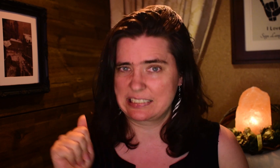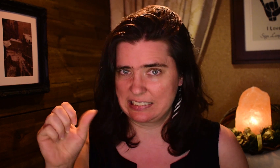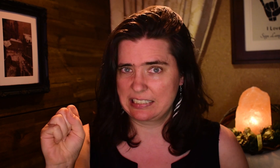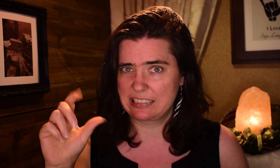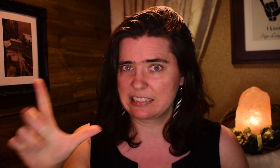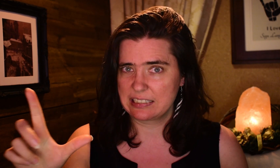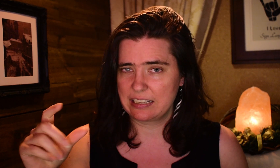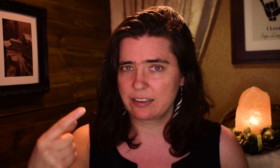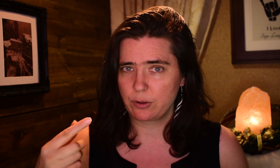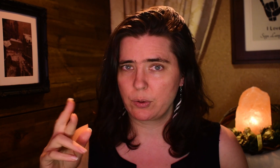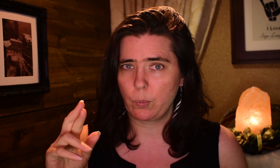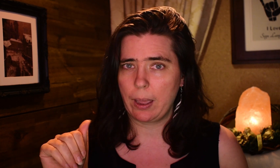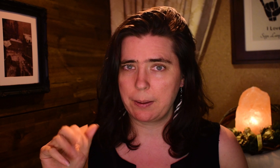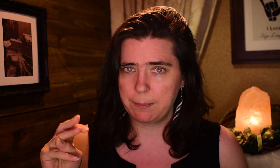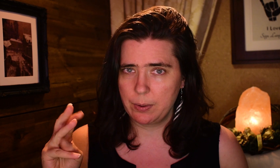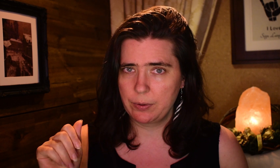class with ASL Grammar.